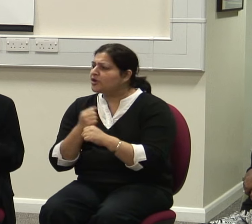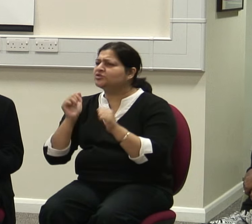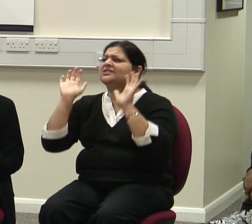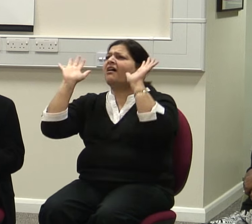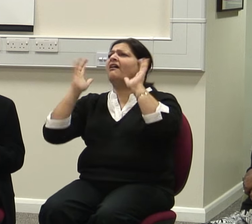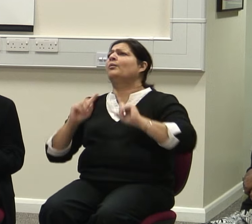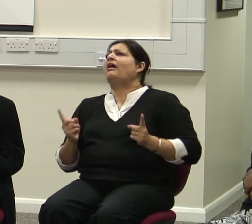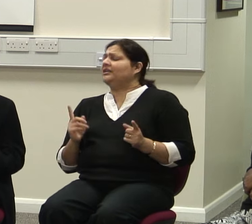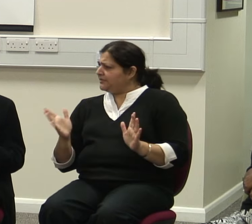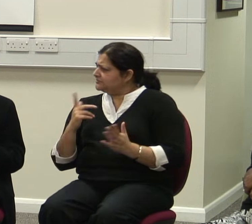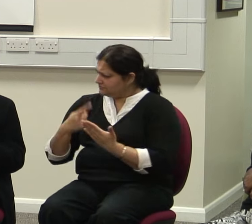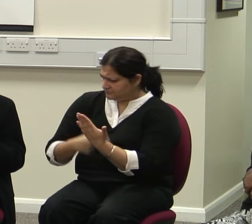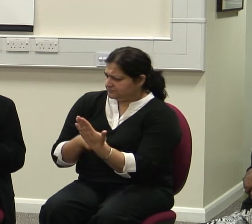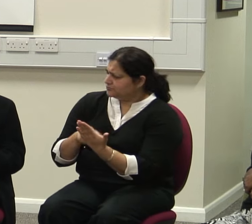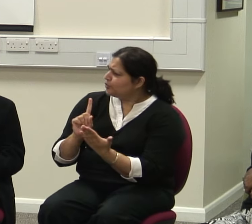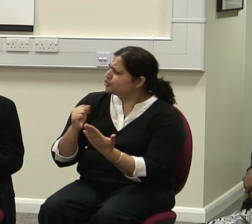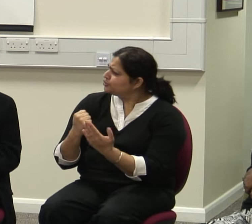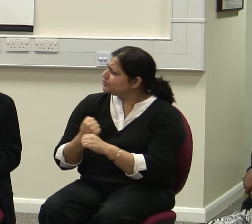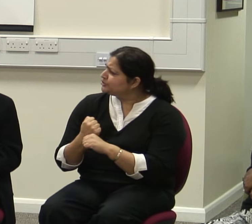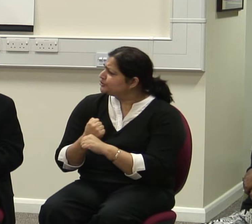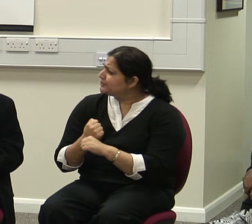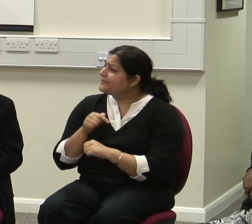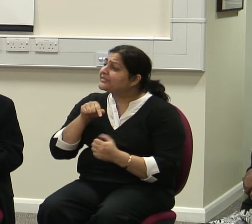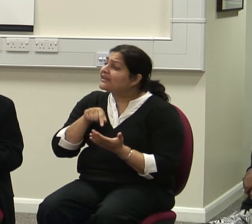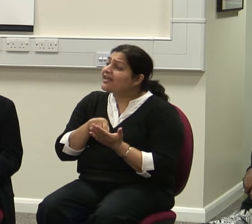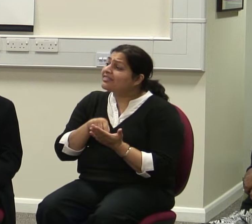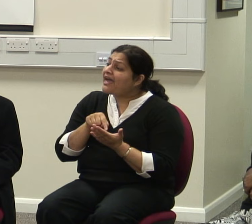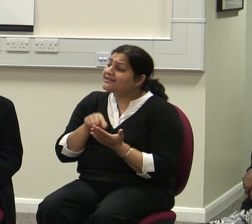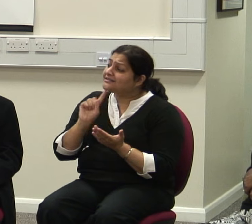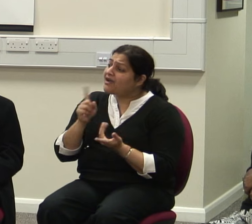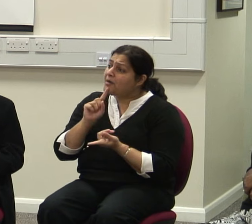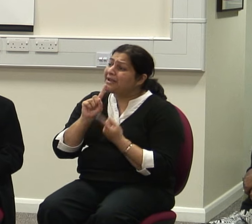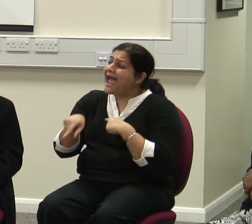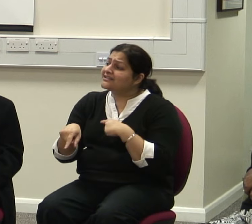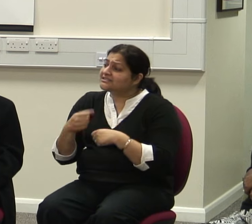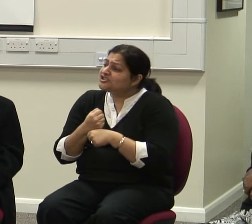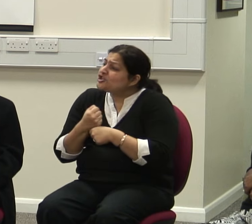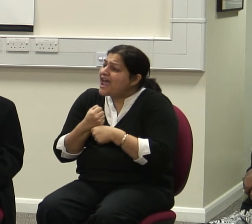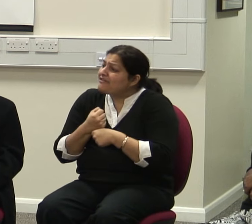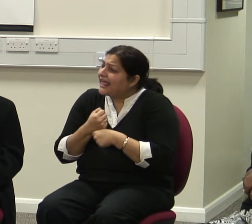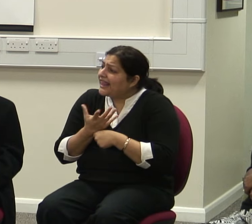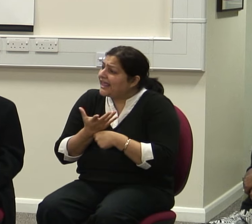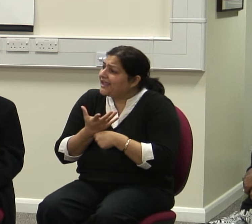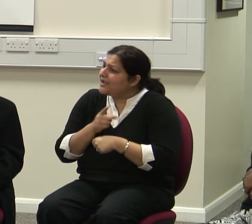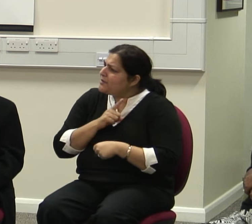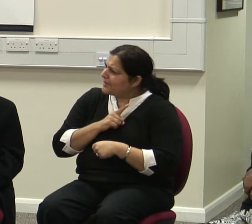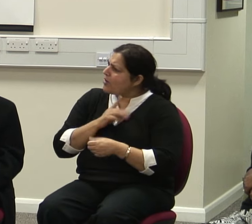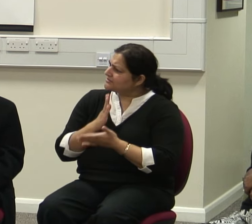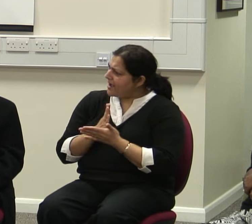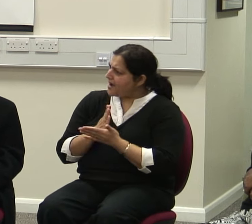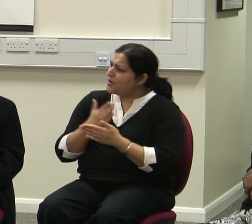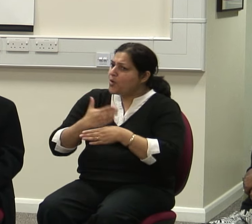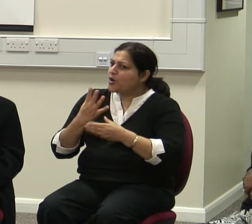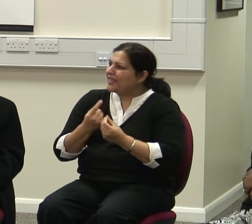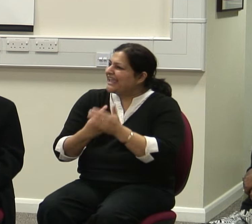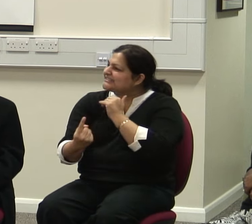Now what we should do cannot be answered in a generic form because we are dealing with individual human beings.